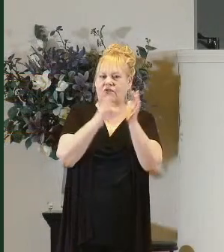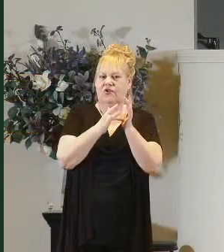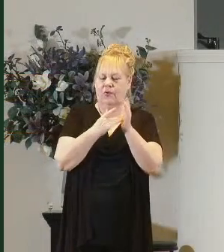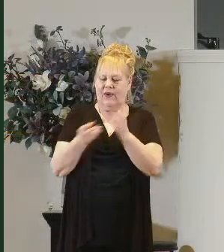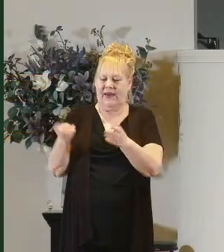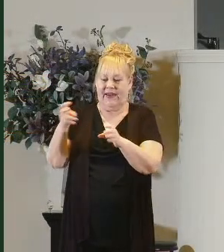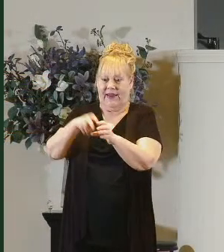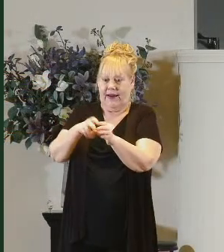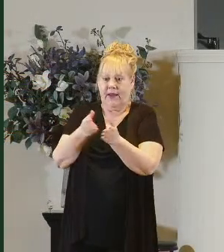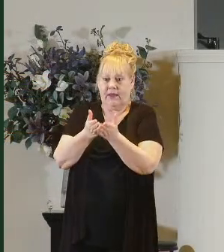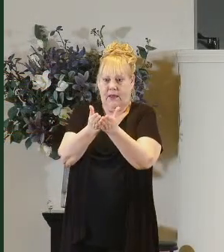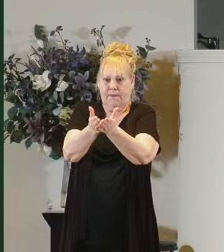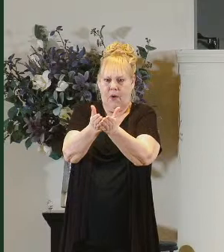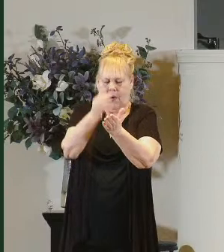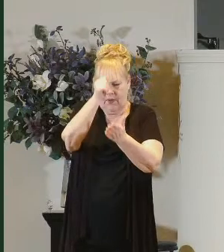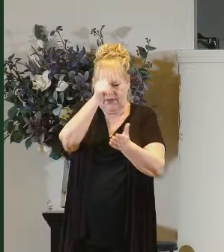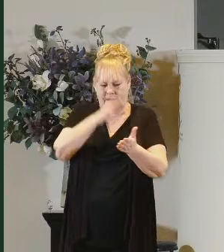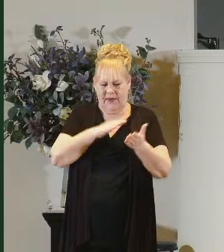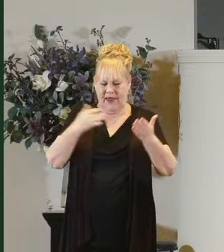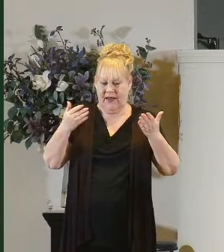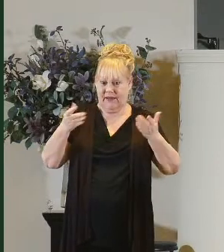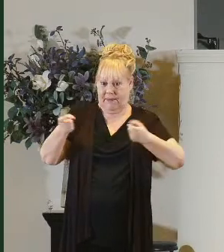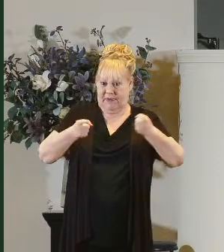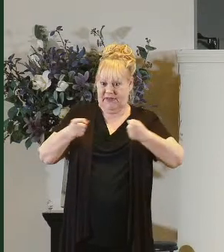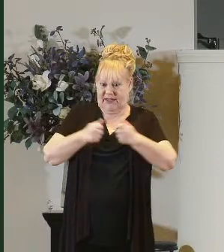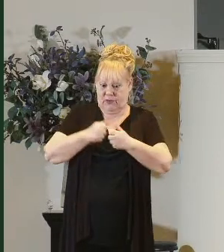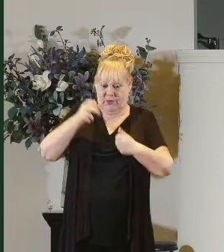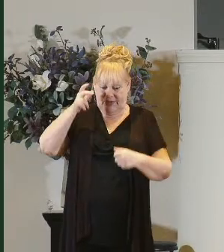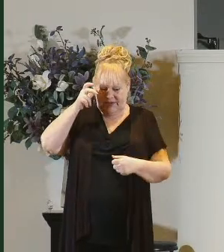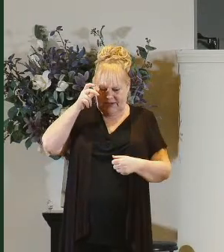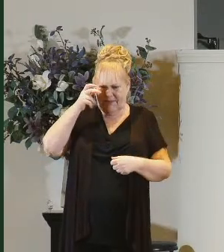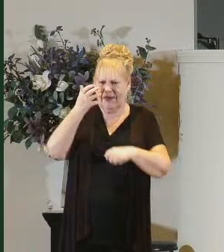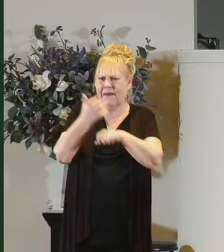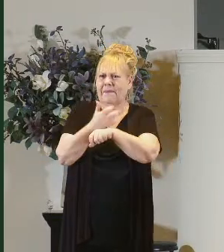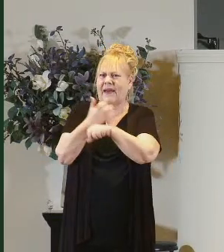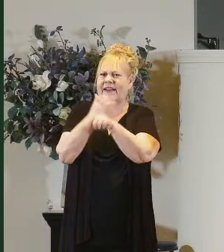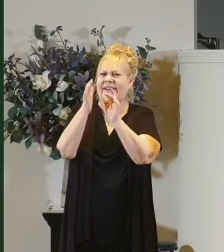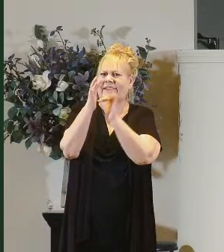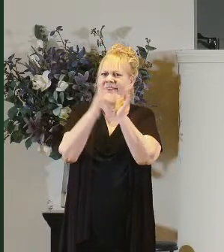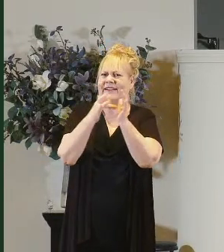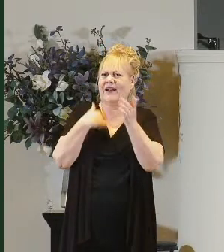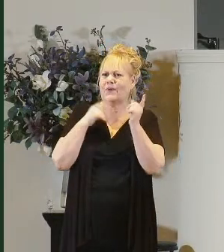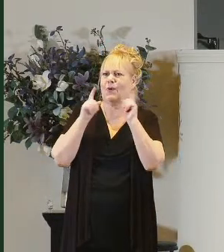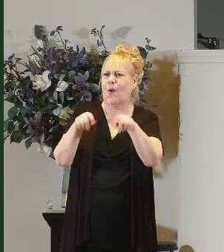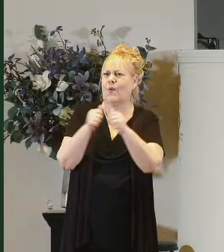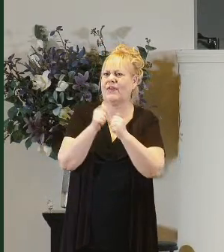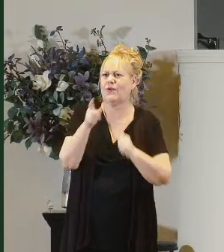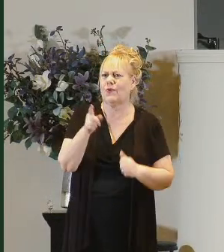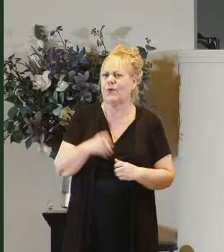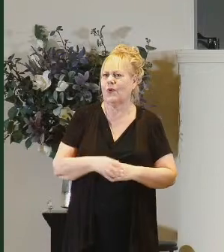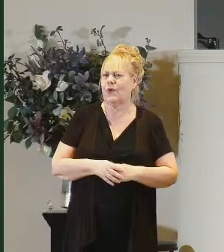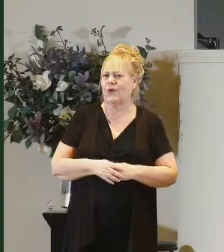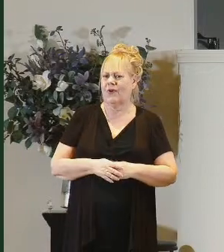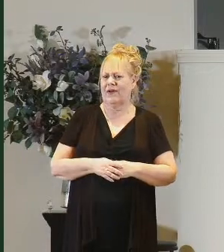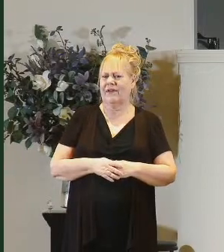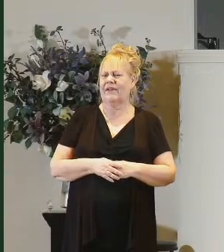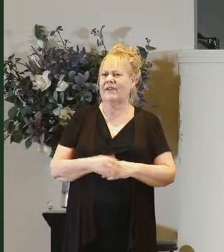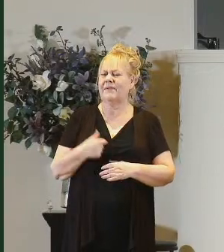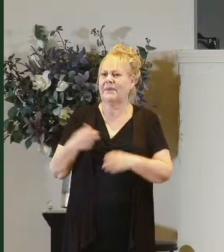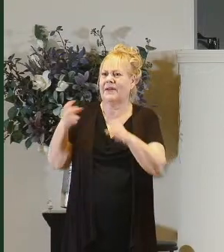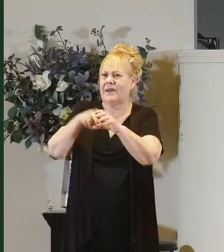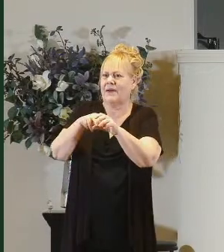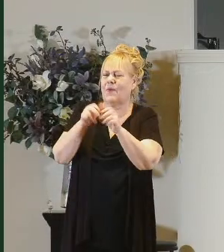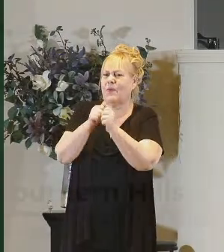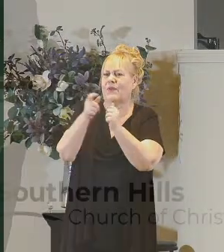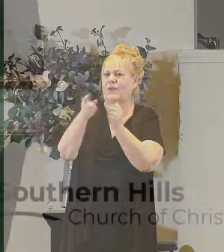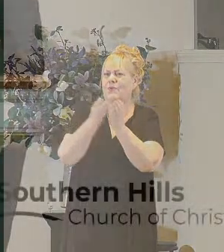getting into the boat the man who had been possessed with demons begged him that he might be with him let me in the boat